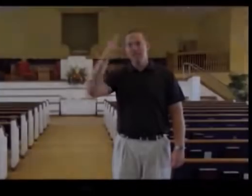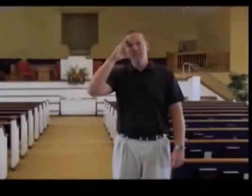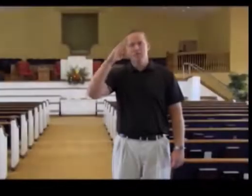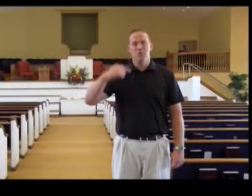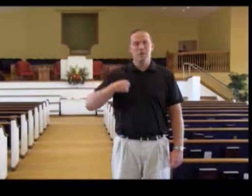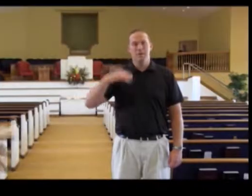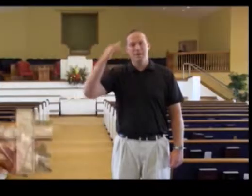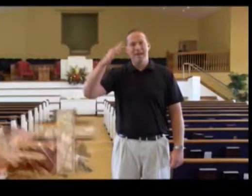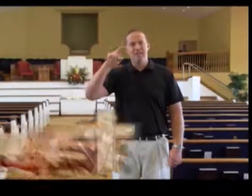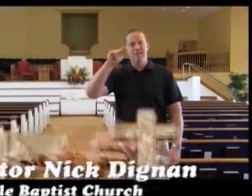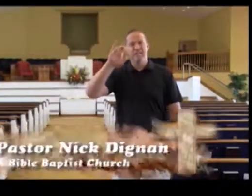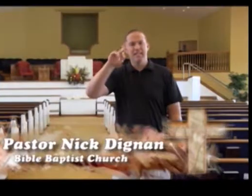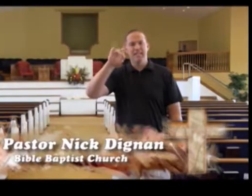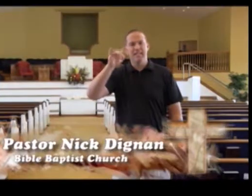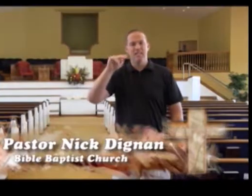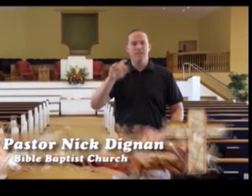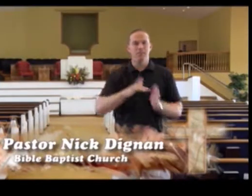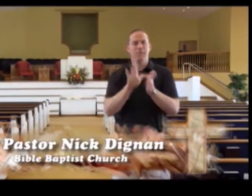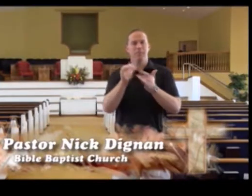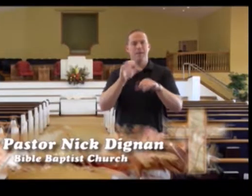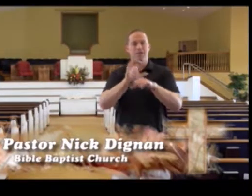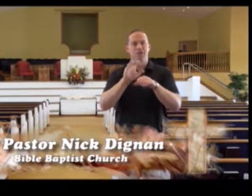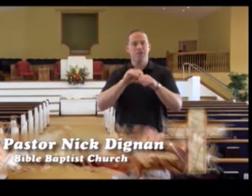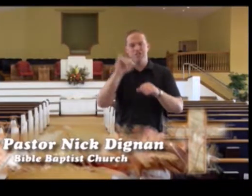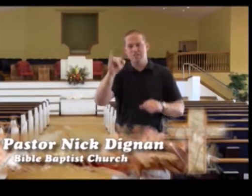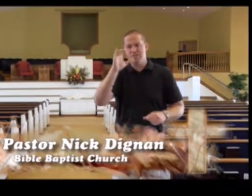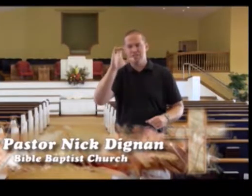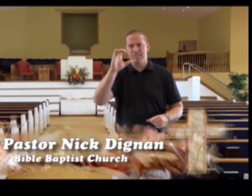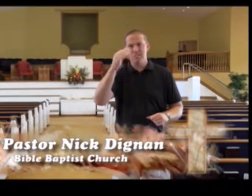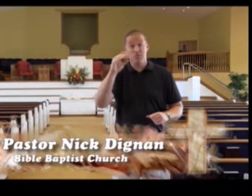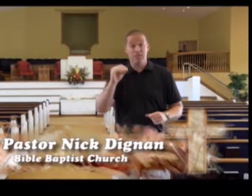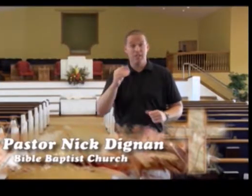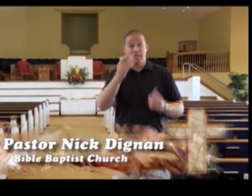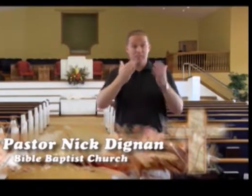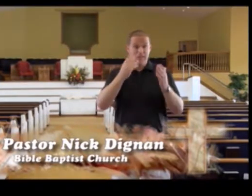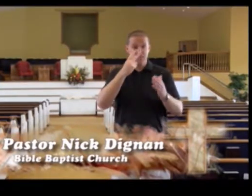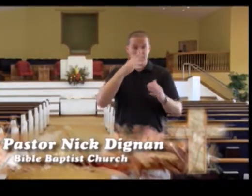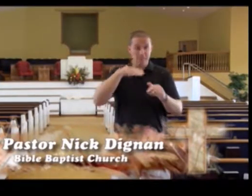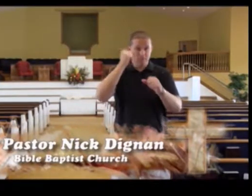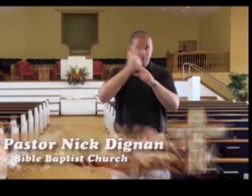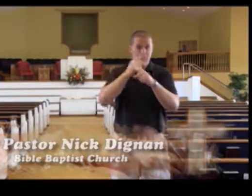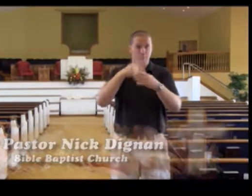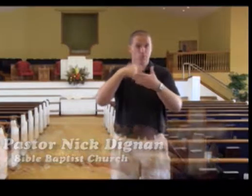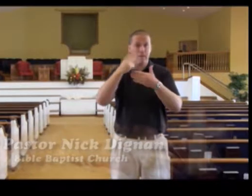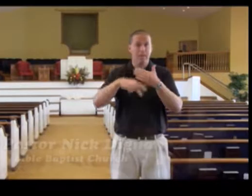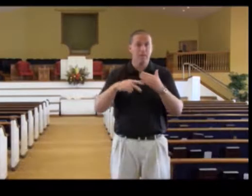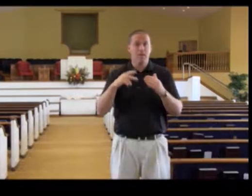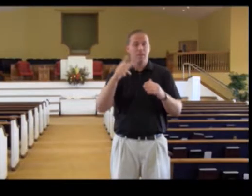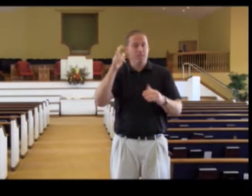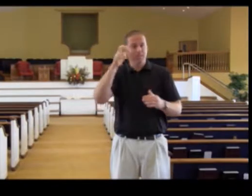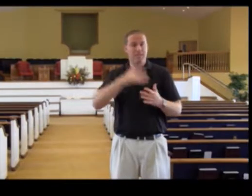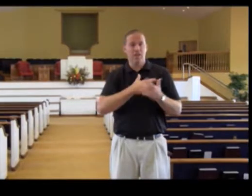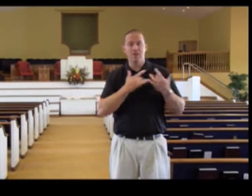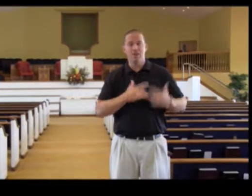Hello, I'm Pastor Nick Dignan of Bible Baptist Church in Jefferson City, Missouri. You may have seen my brother's program, The Listening Heart.